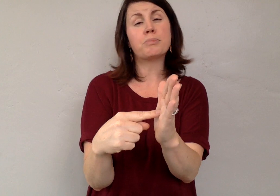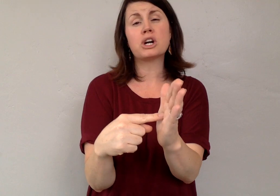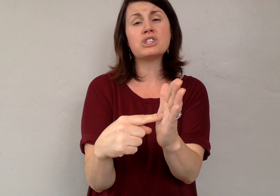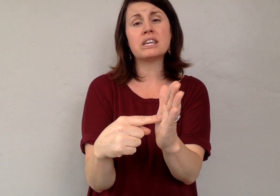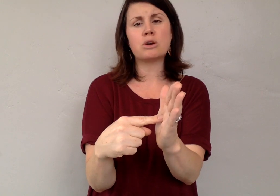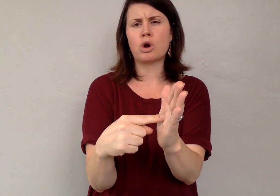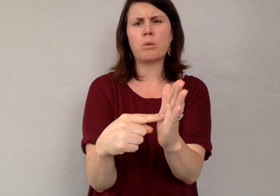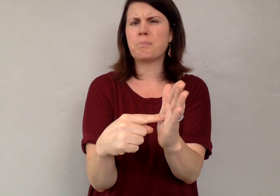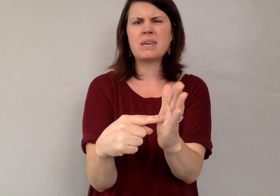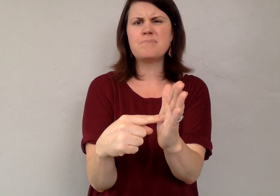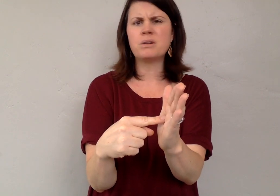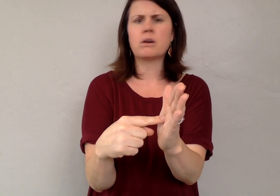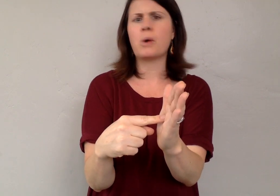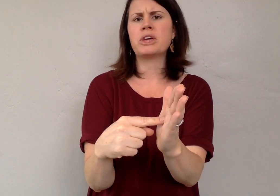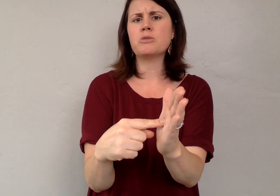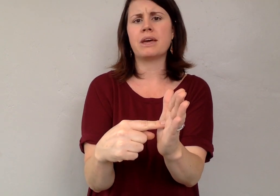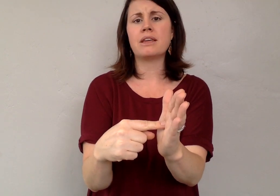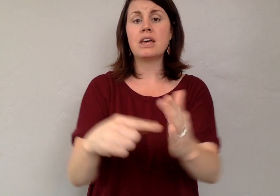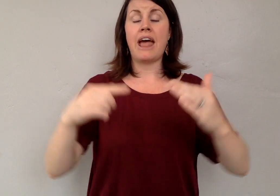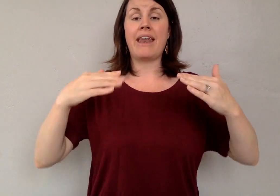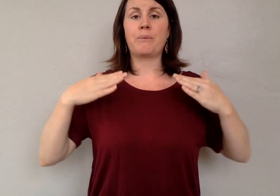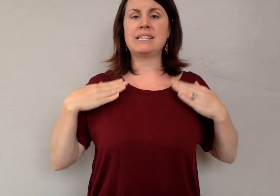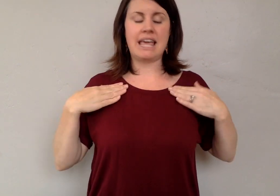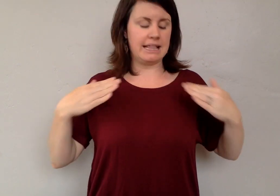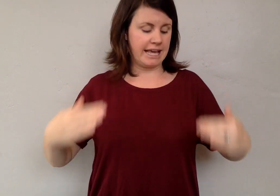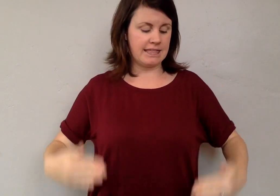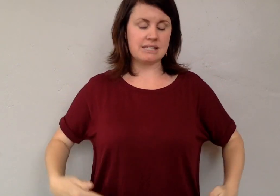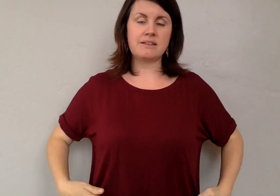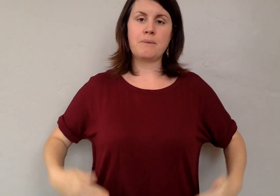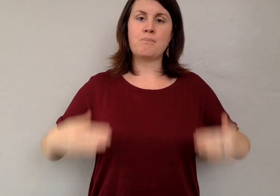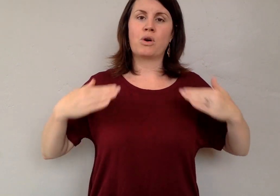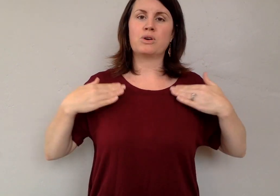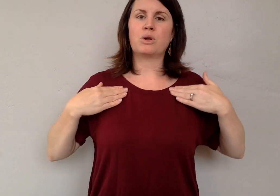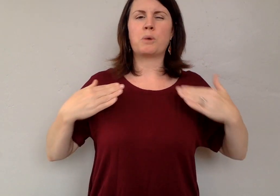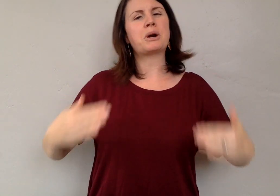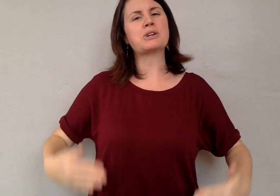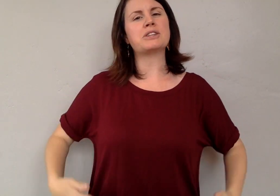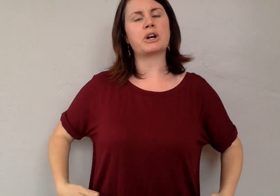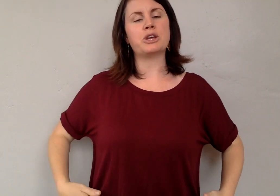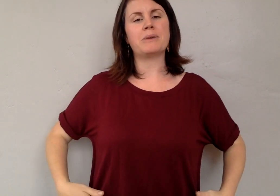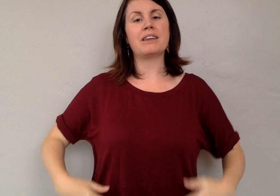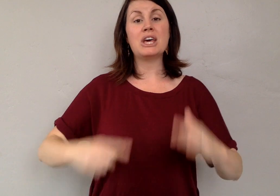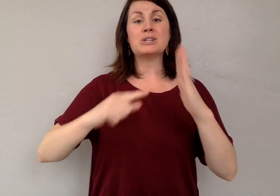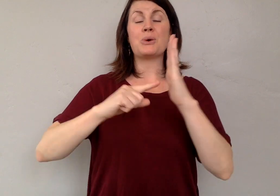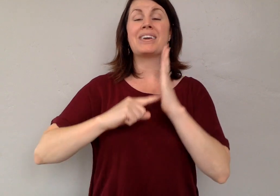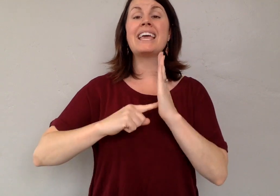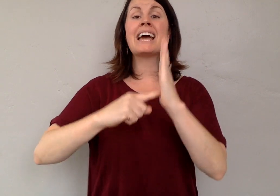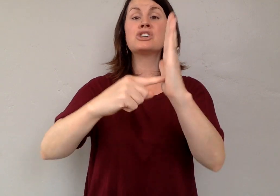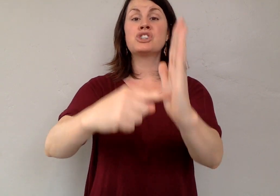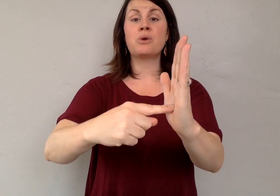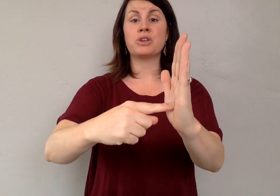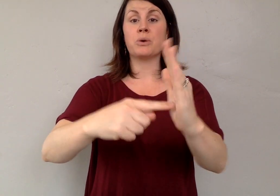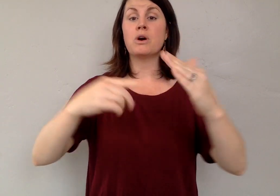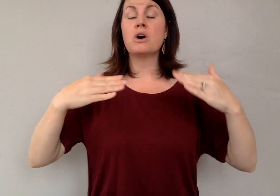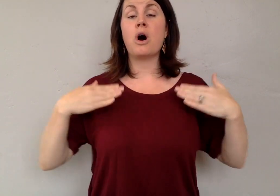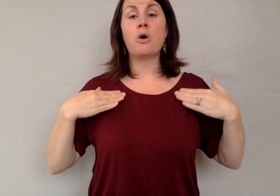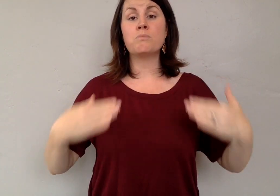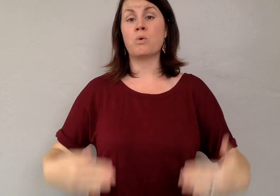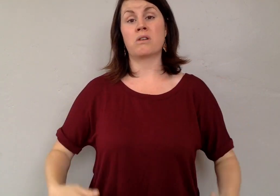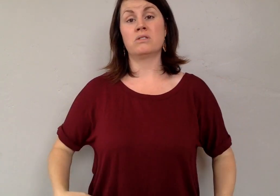O person or O people or O human. And we say it like this, mortal or person or human. So He has shown you, O mortal,